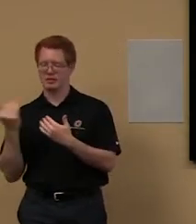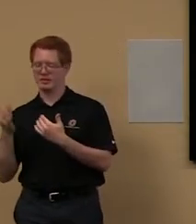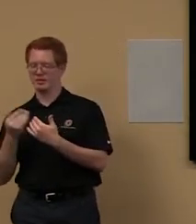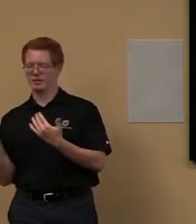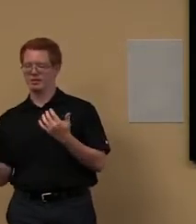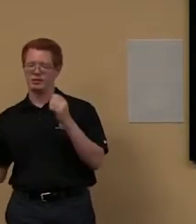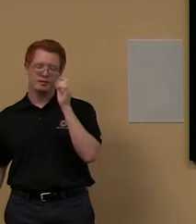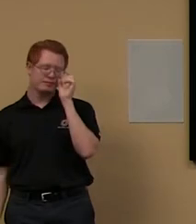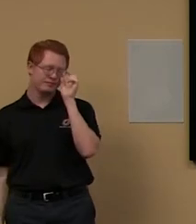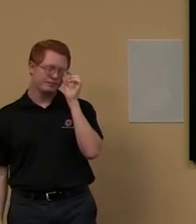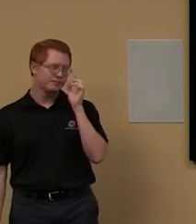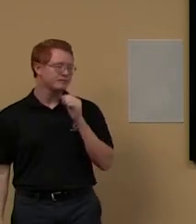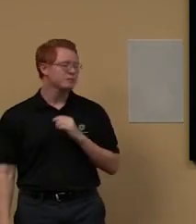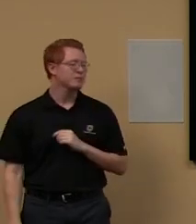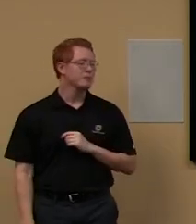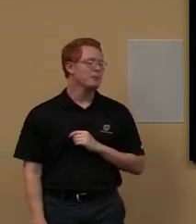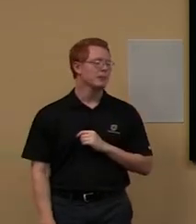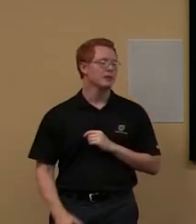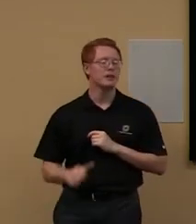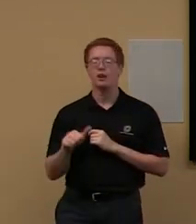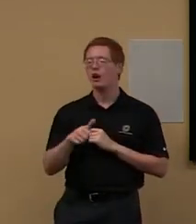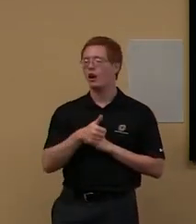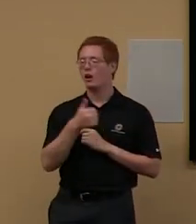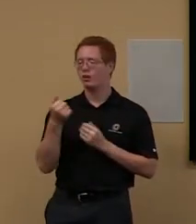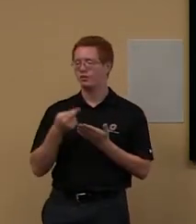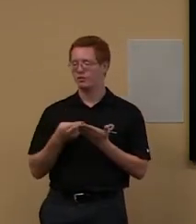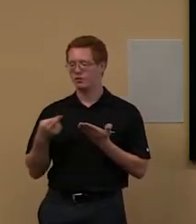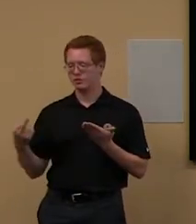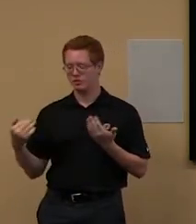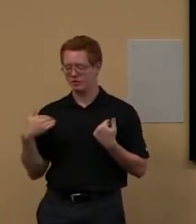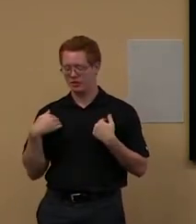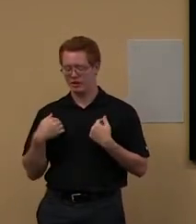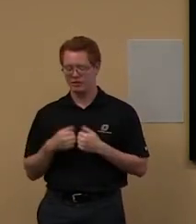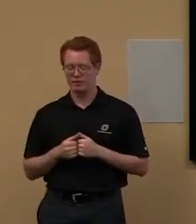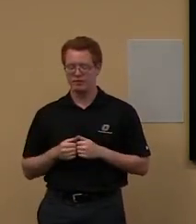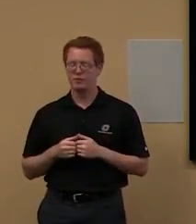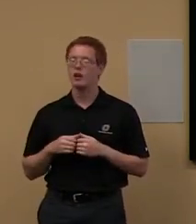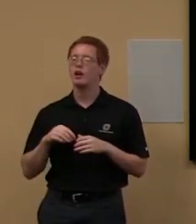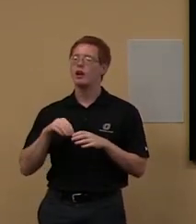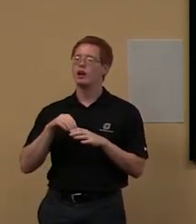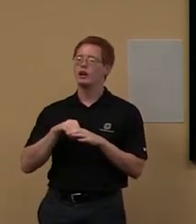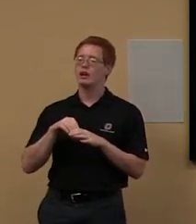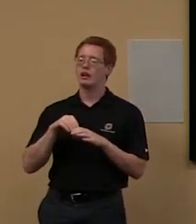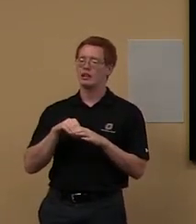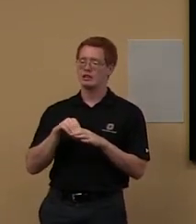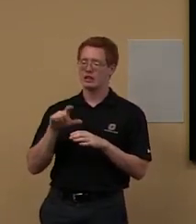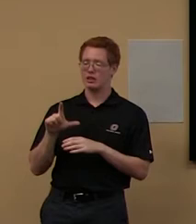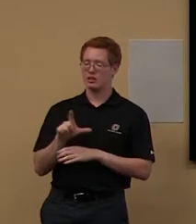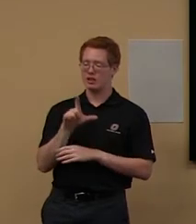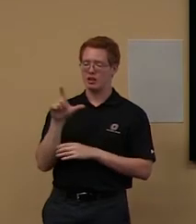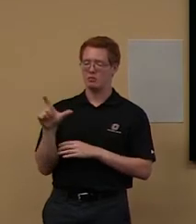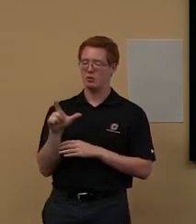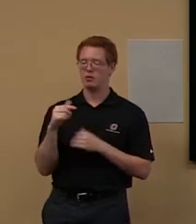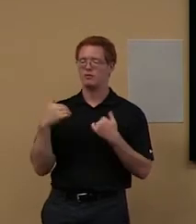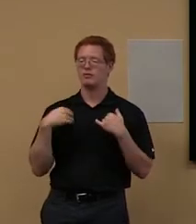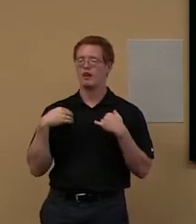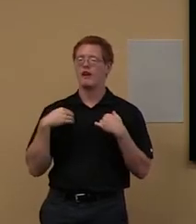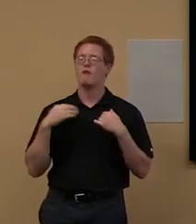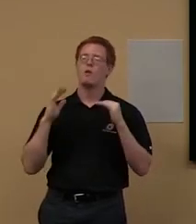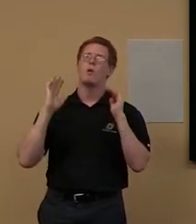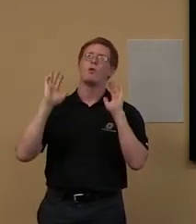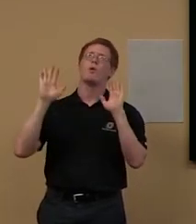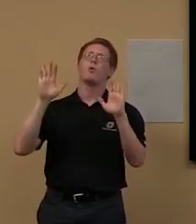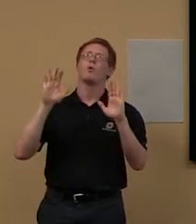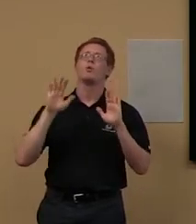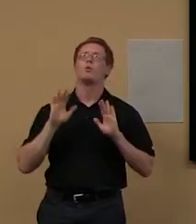so then, um, the other resources you have, um, here in the library, we have, uh, fantastic, um,